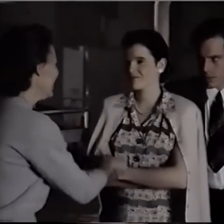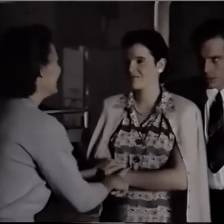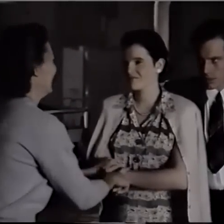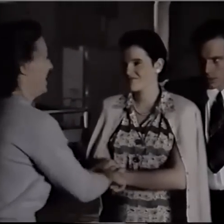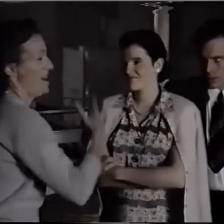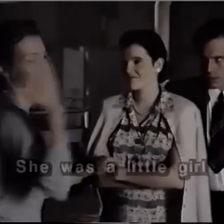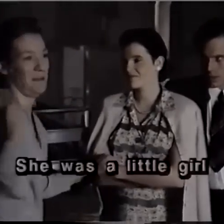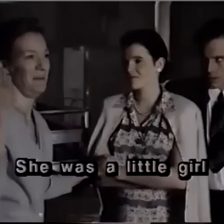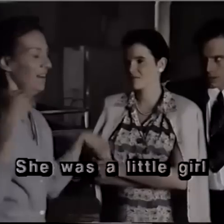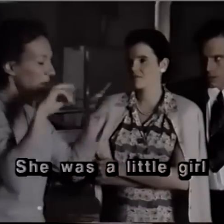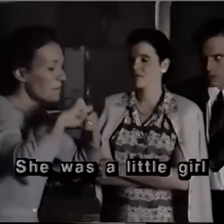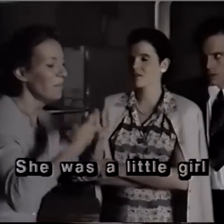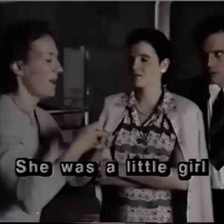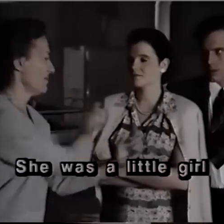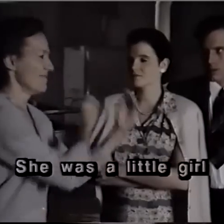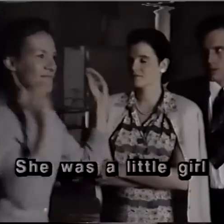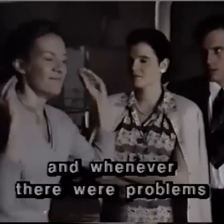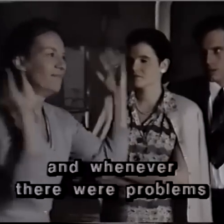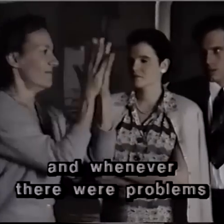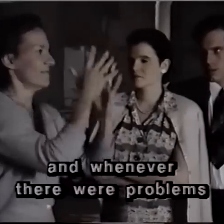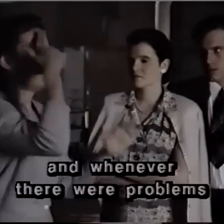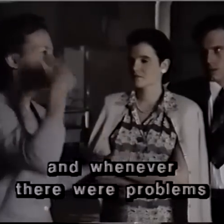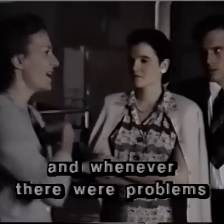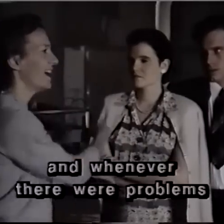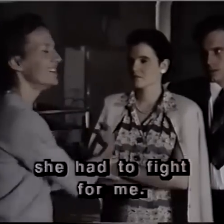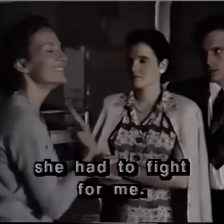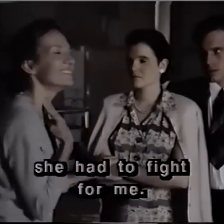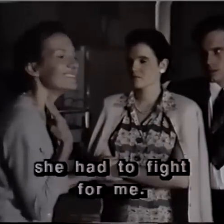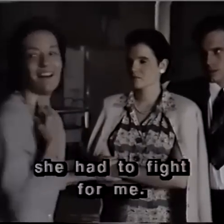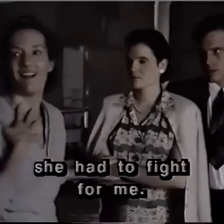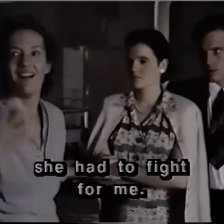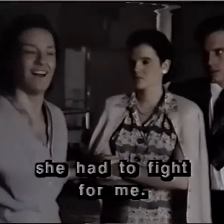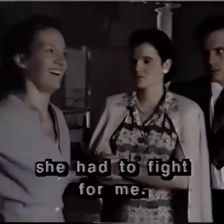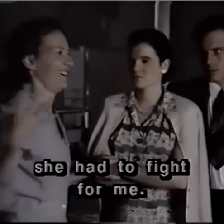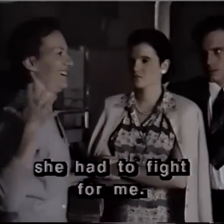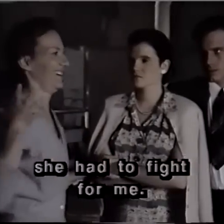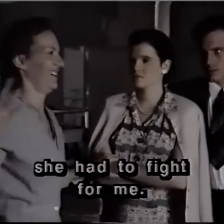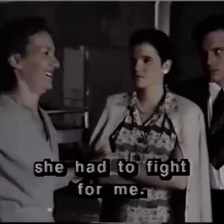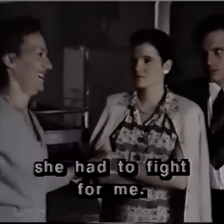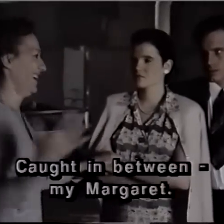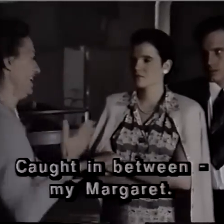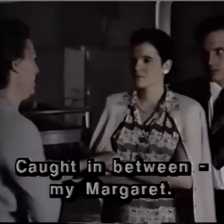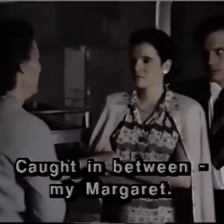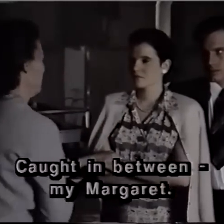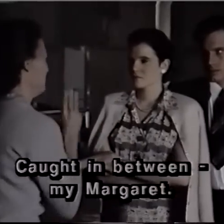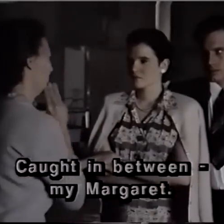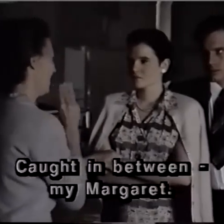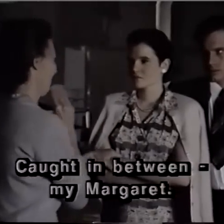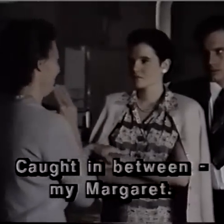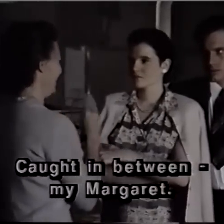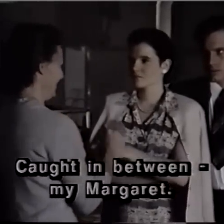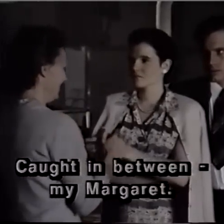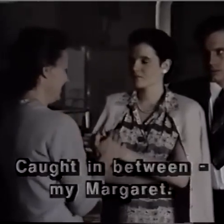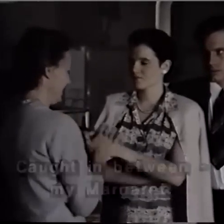She was a little girl. And whenever there were problems, she had to fight for me, caught in between, my Margaret.